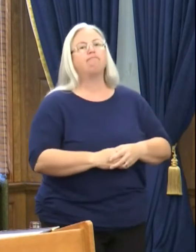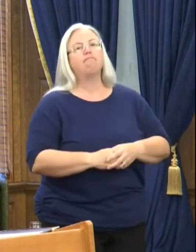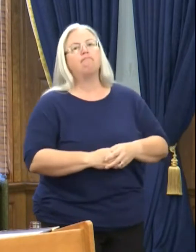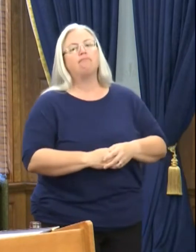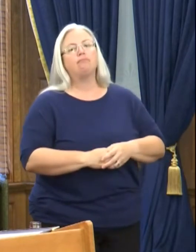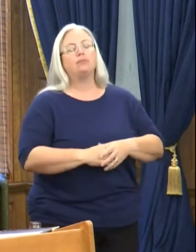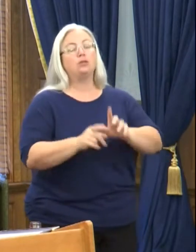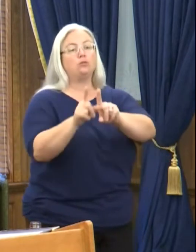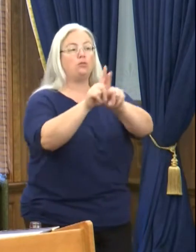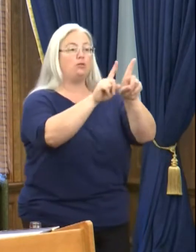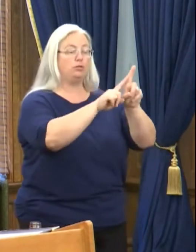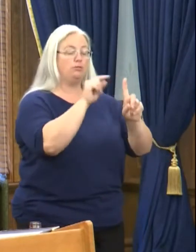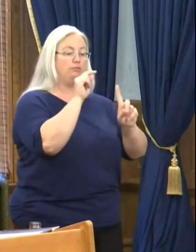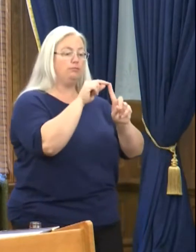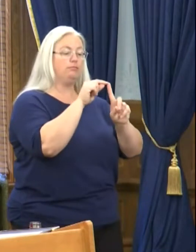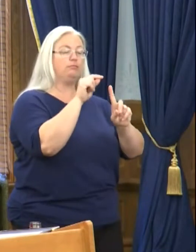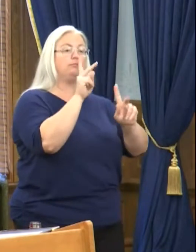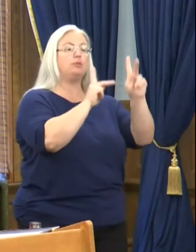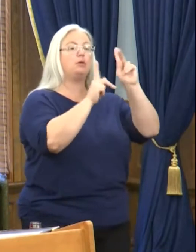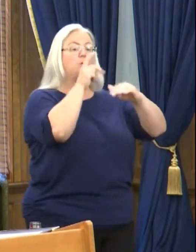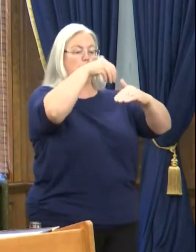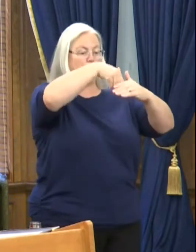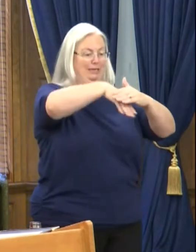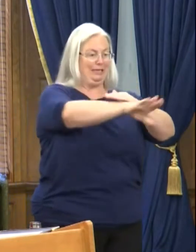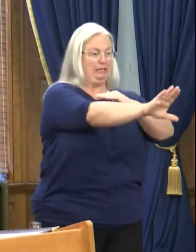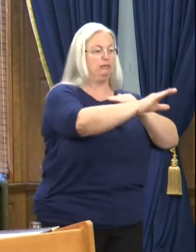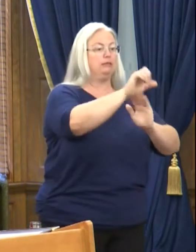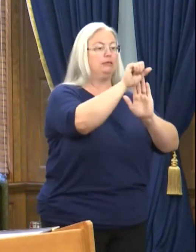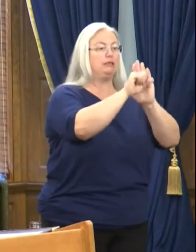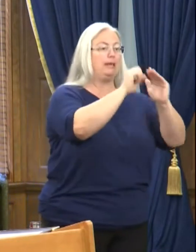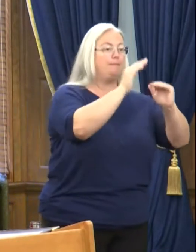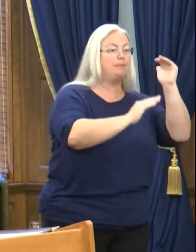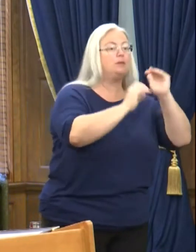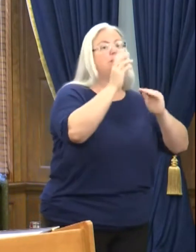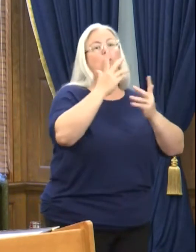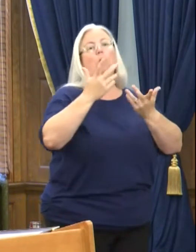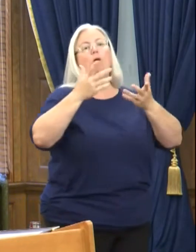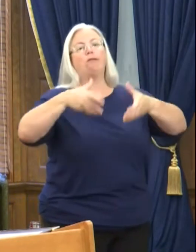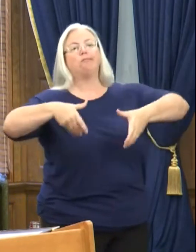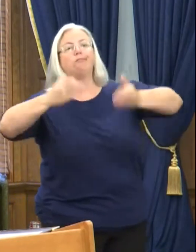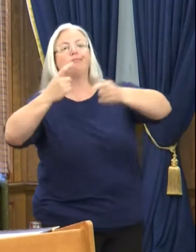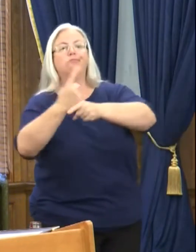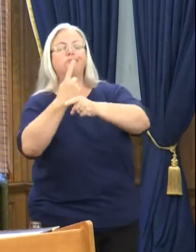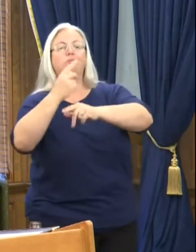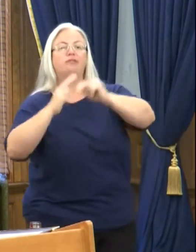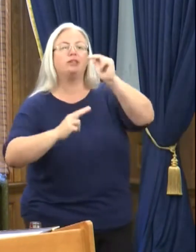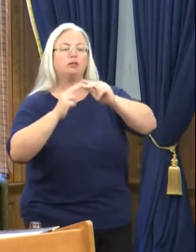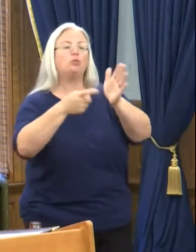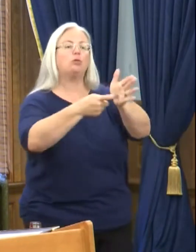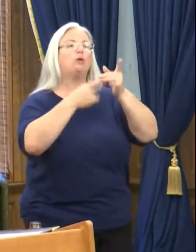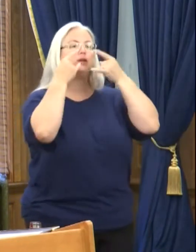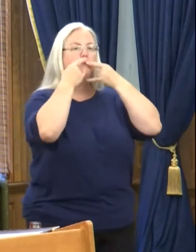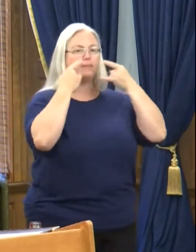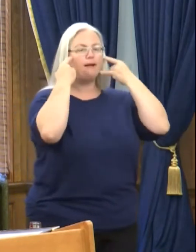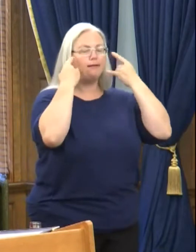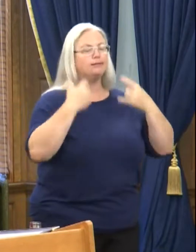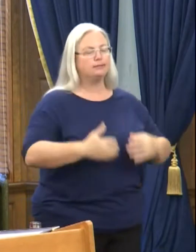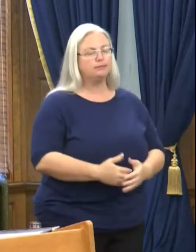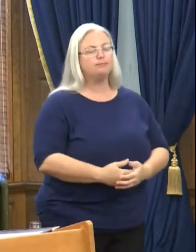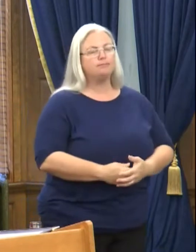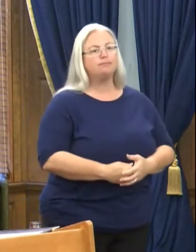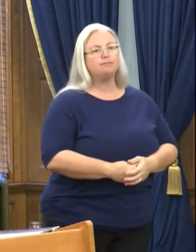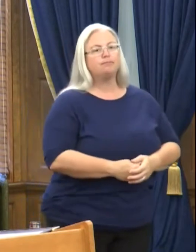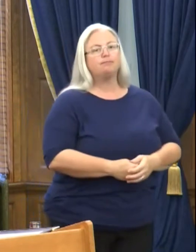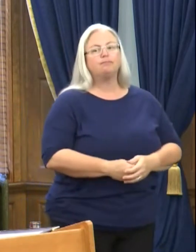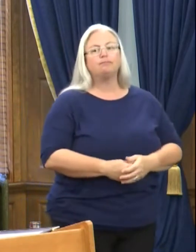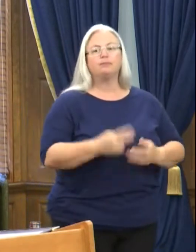Additionally, anyone entering state buildings or facilities will also be required to mask up. As